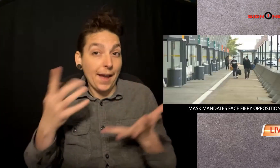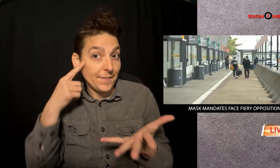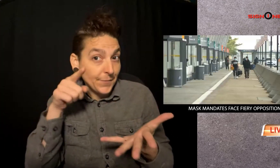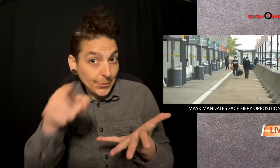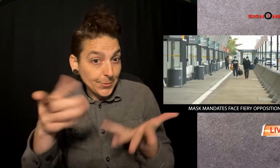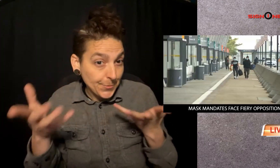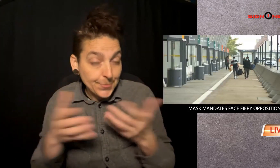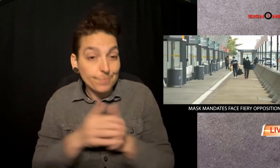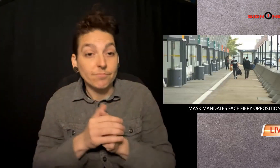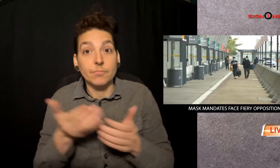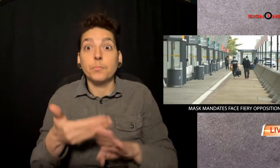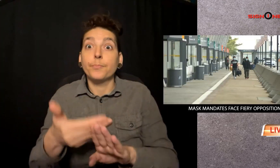So what does that mean for you?